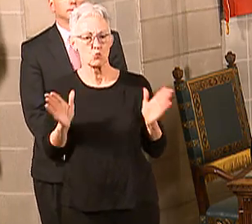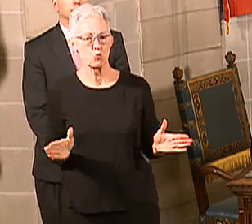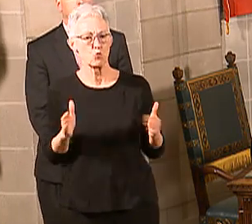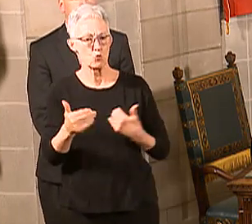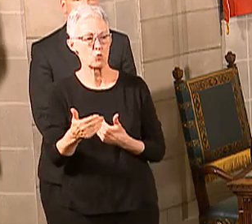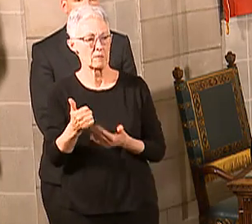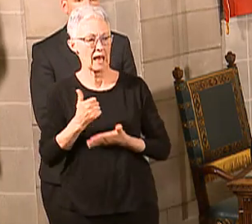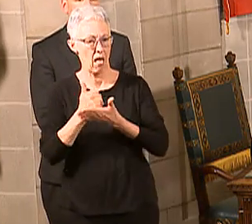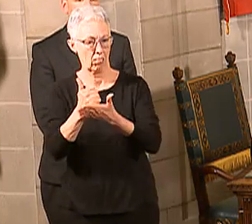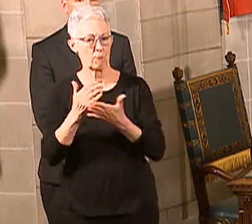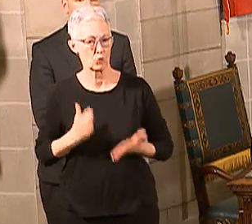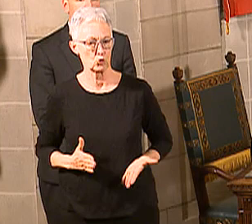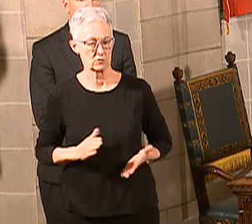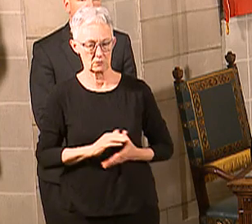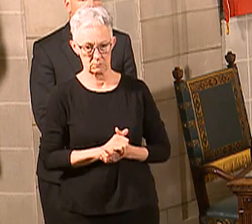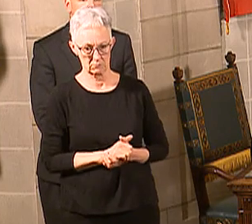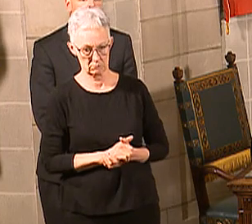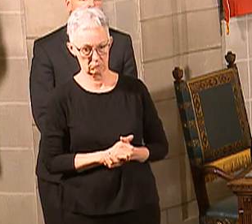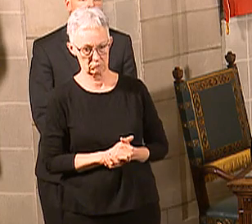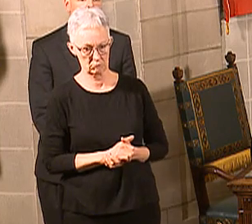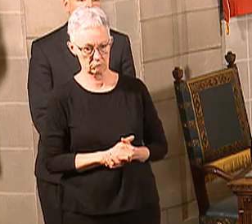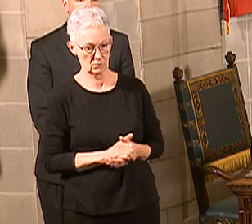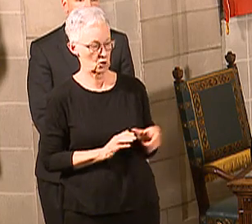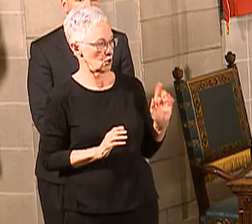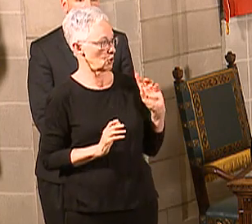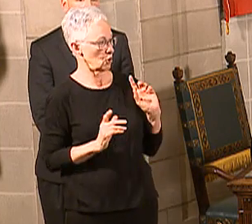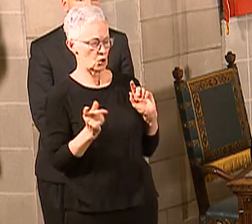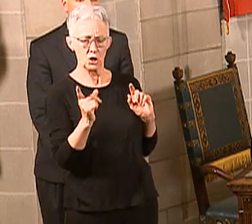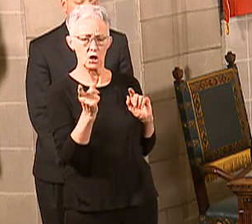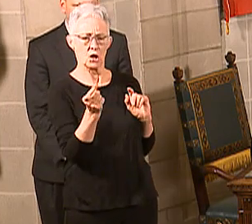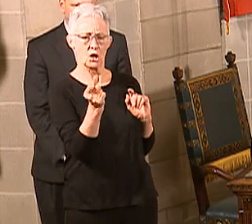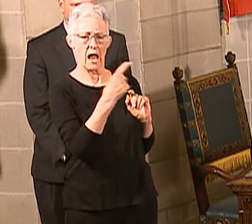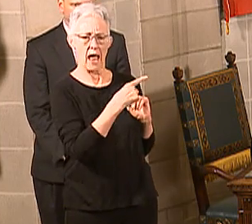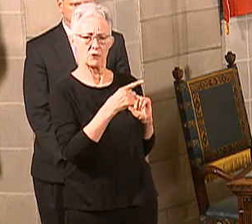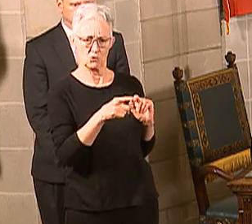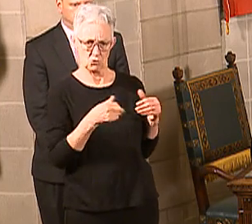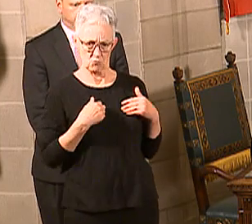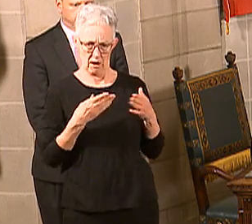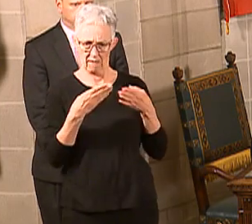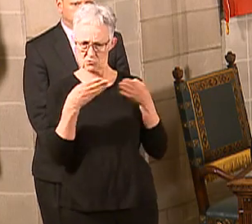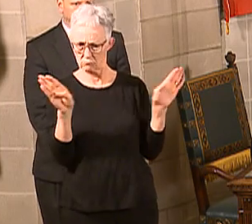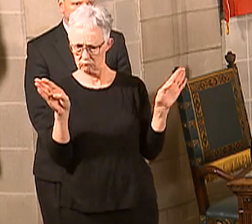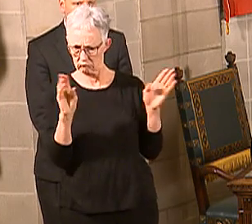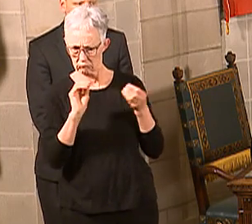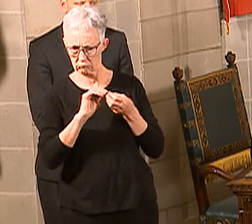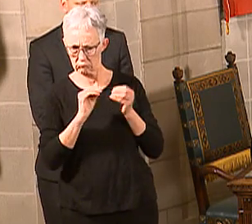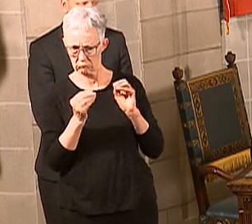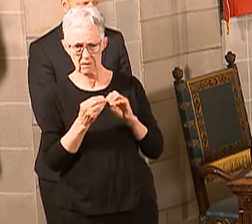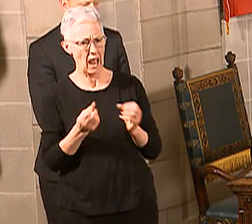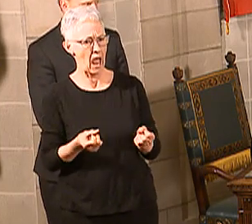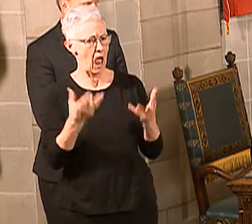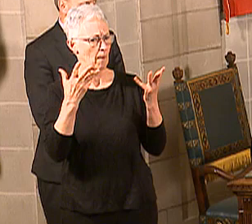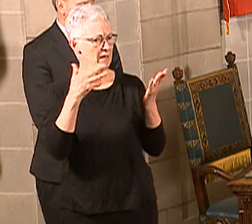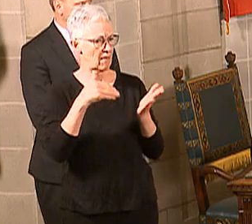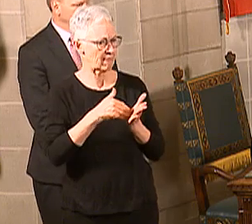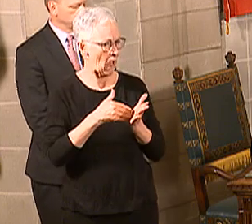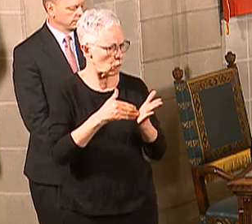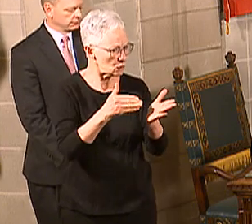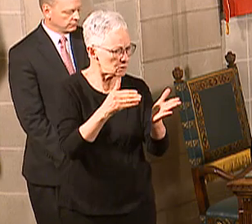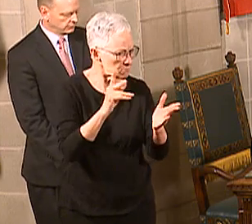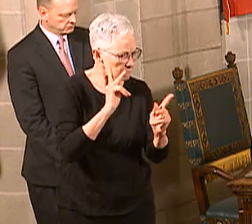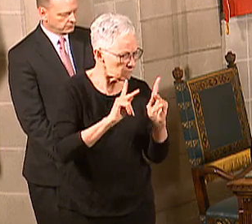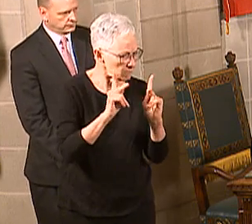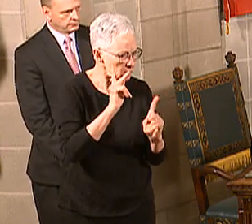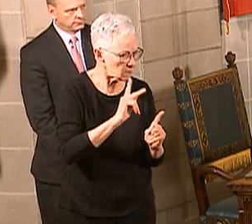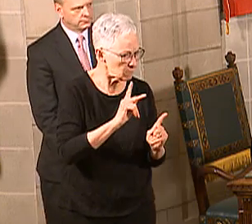any overall numbers? Do you have X thousand people in your job right now? you need Y